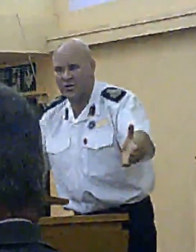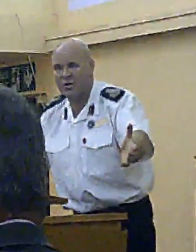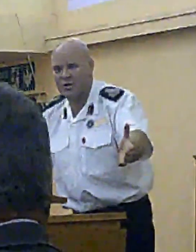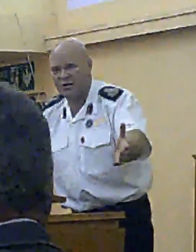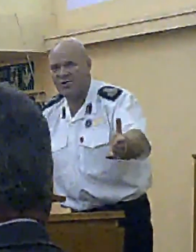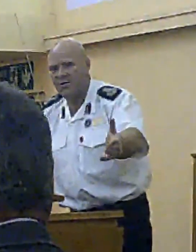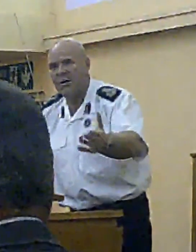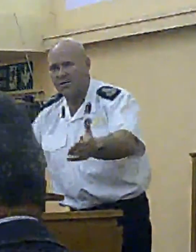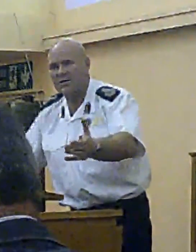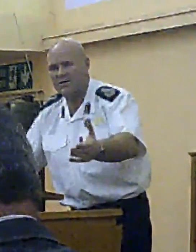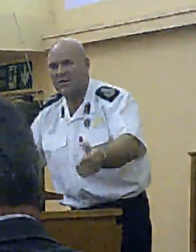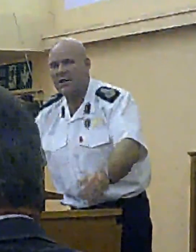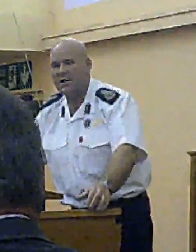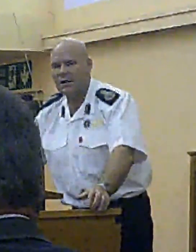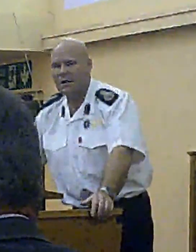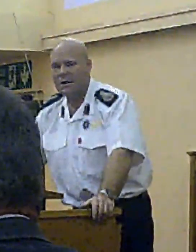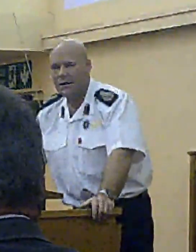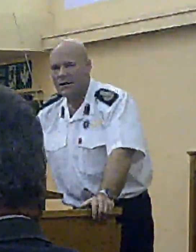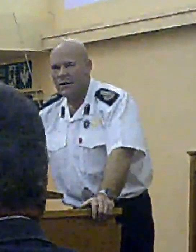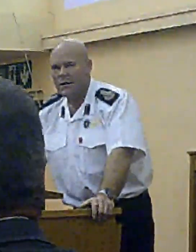take it on Trost if you have offices.